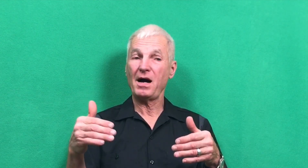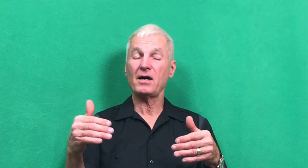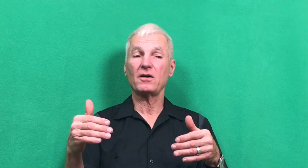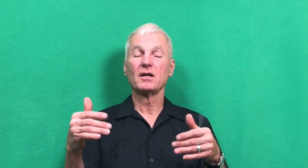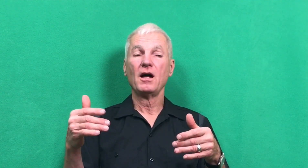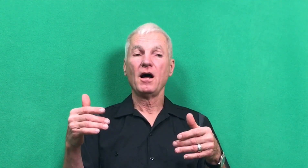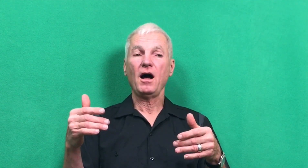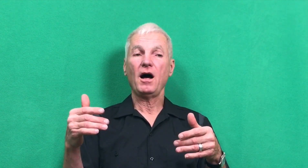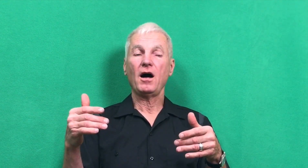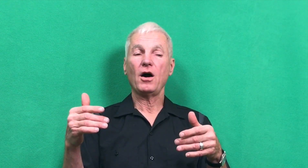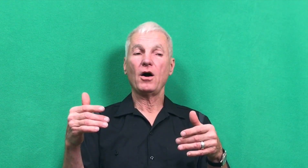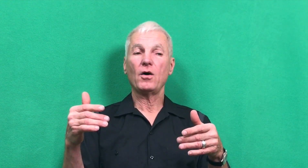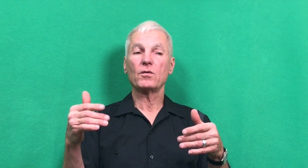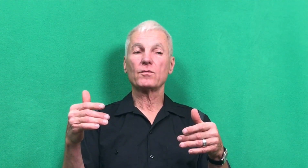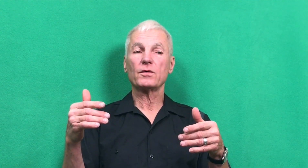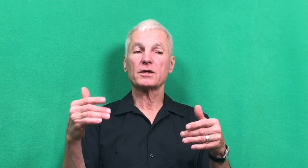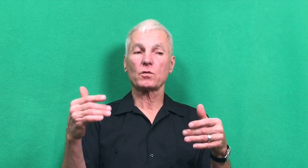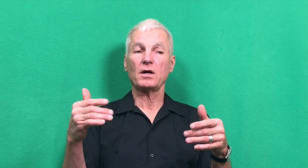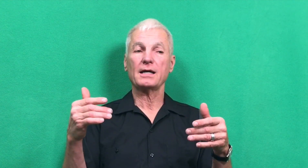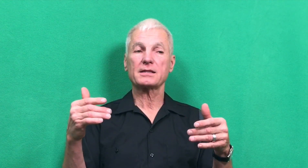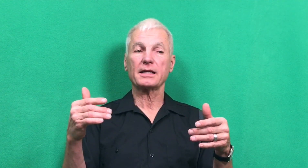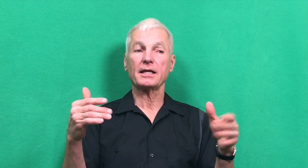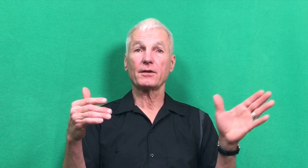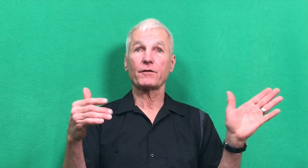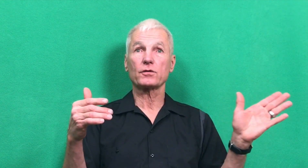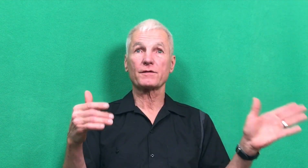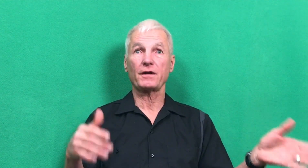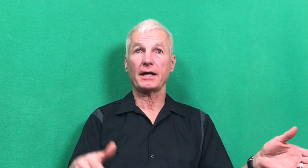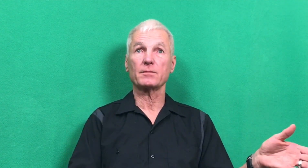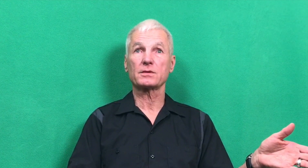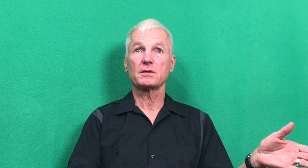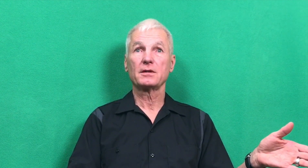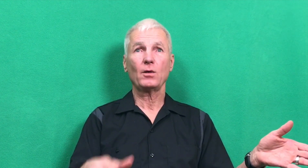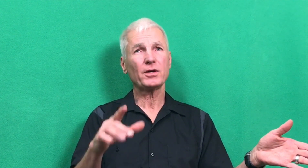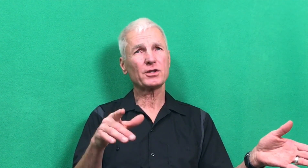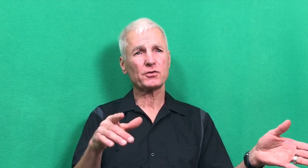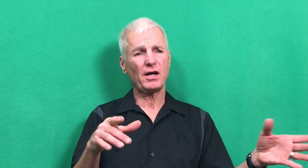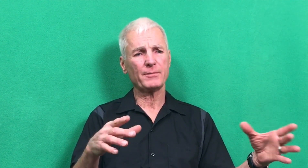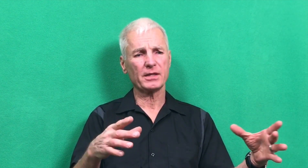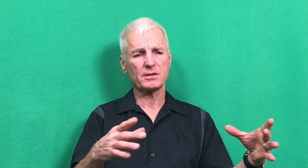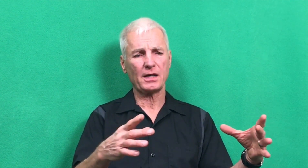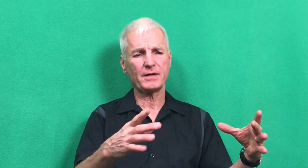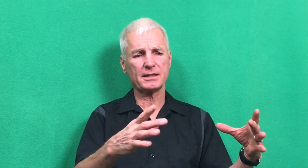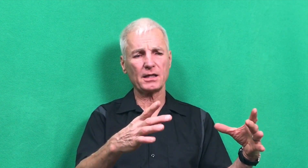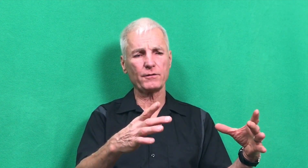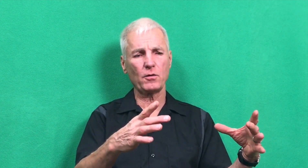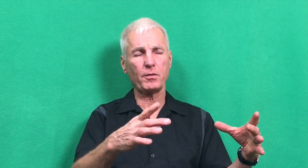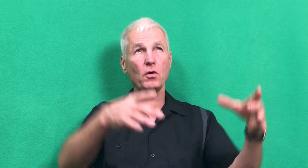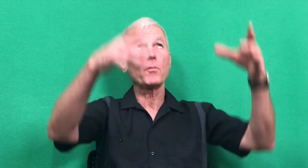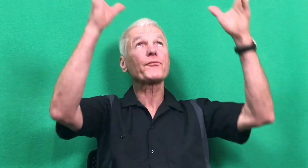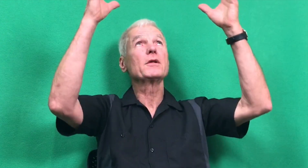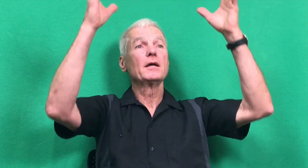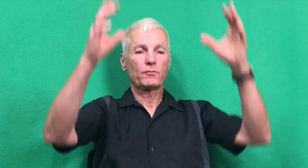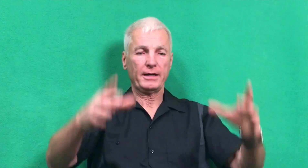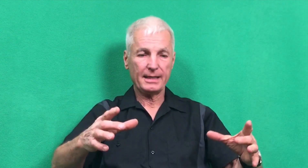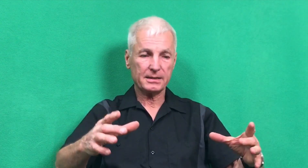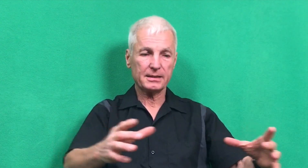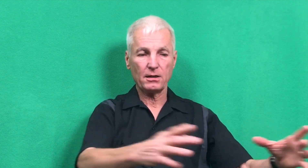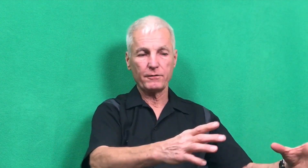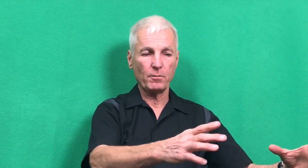a mile, is where I see the first flames. I want to describe this. I've got a telephone pole. Right next to the telephone